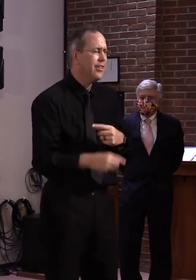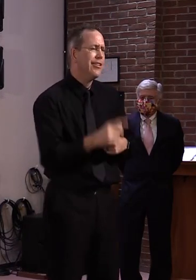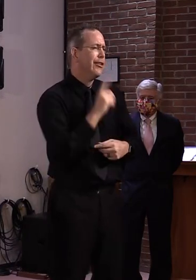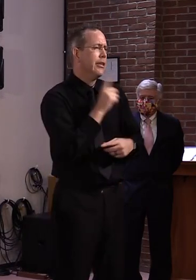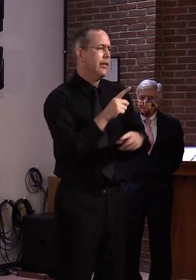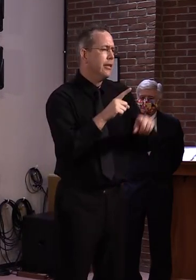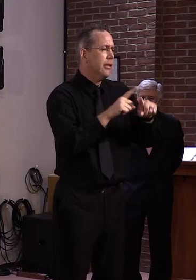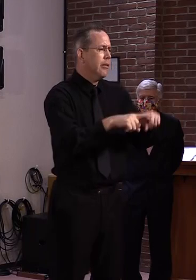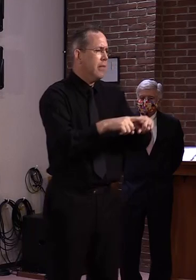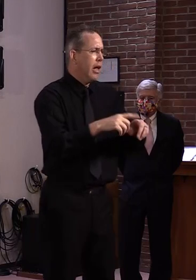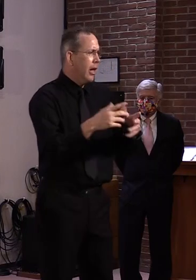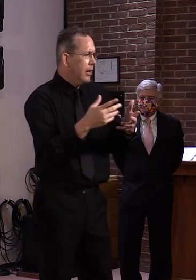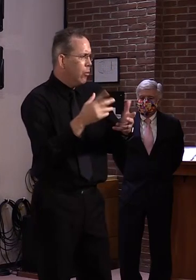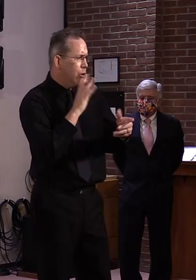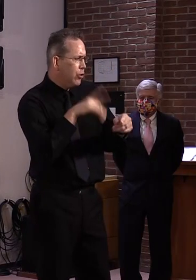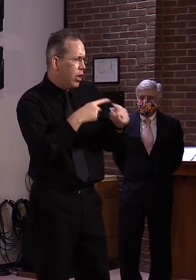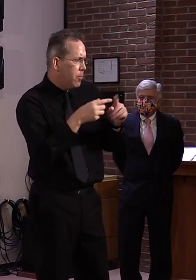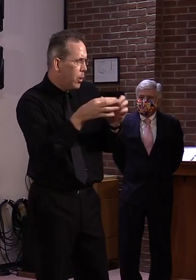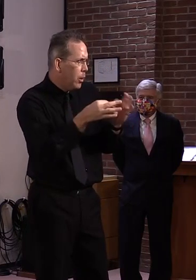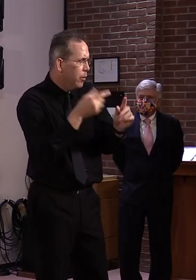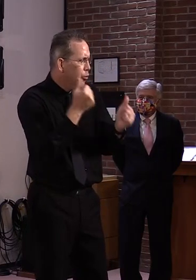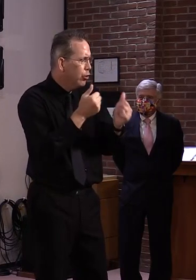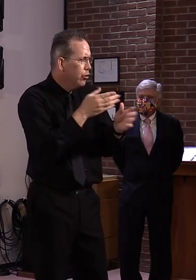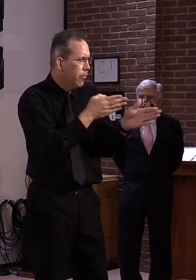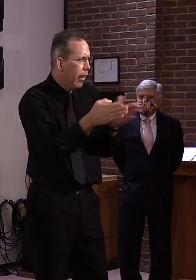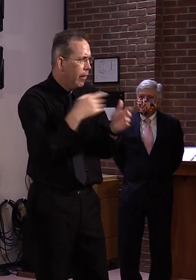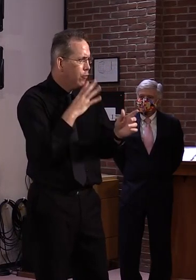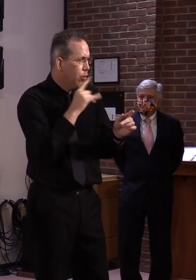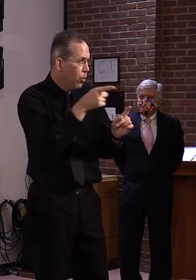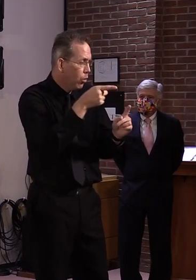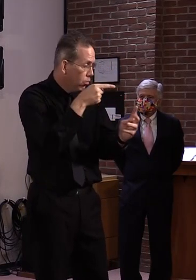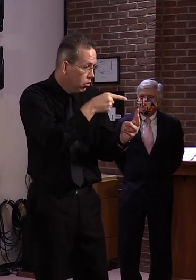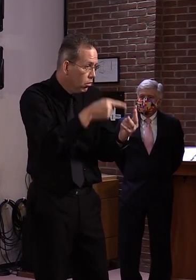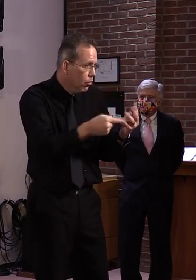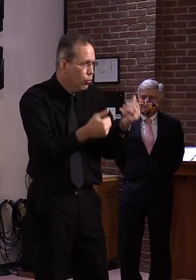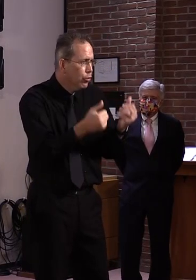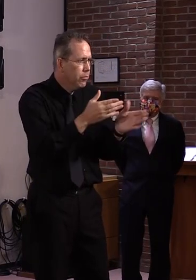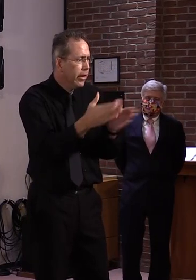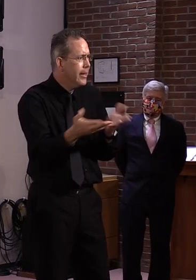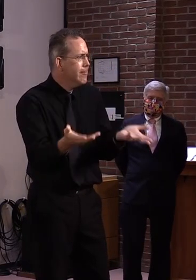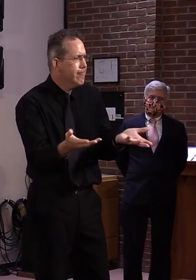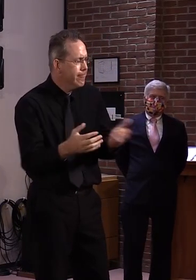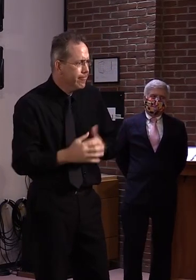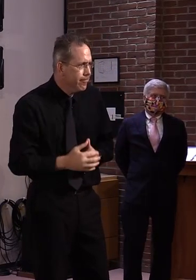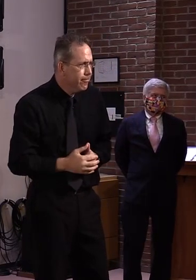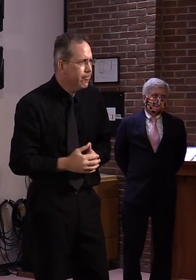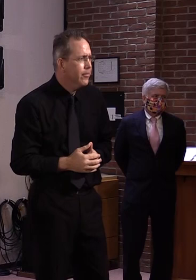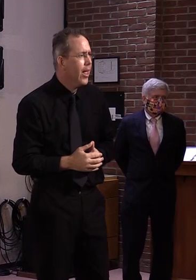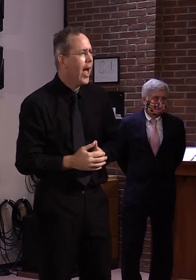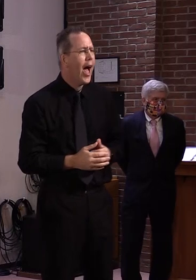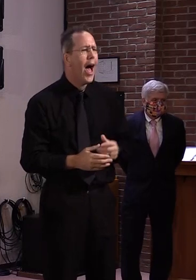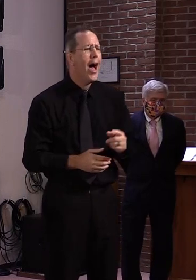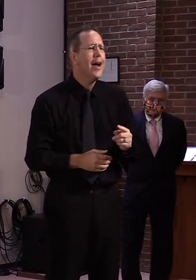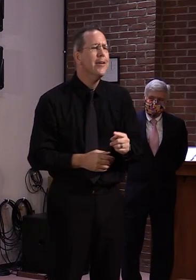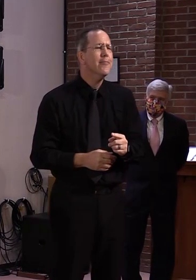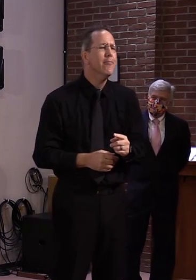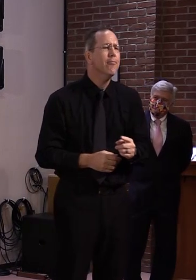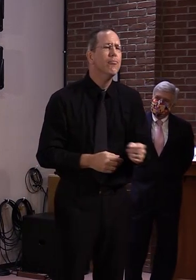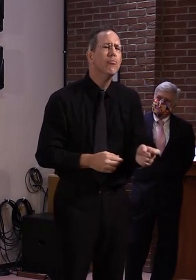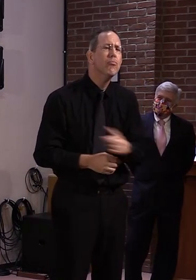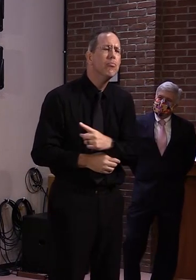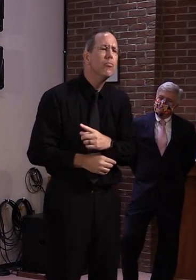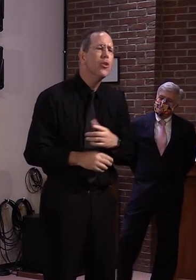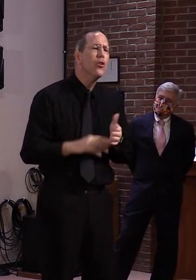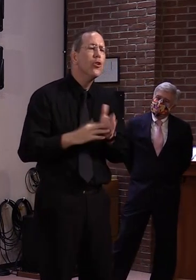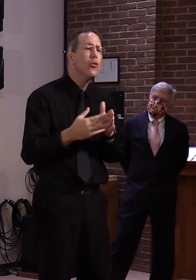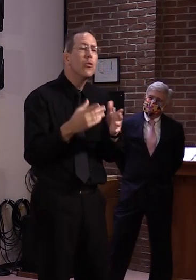plans, are they set, you know, two years out, assuming you're reelected? Are they? Are you kind of capping it at six months? Are you capping